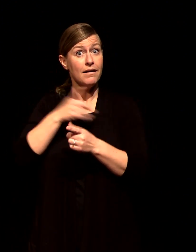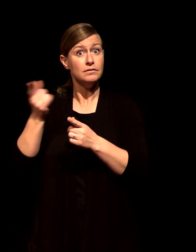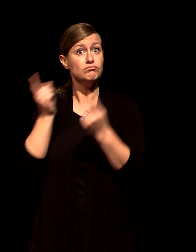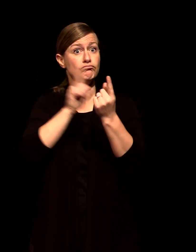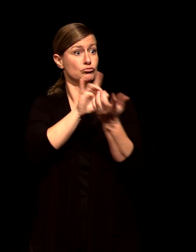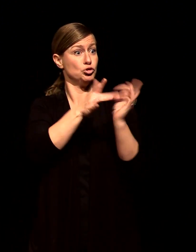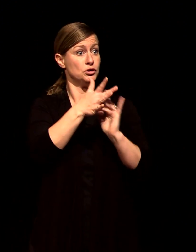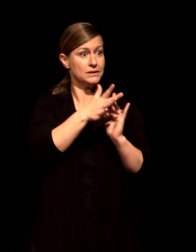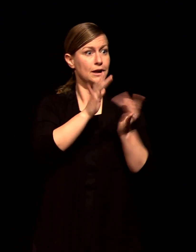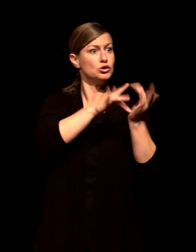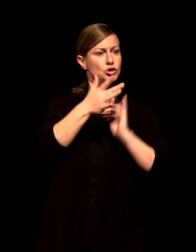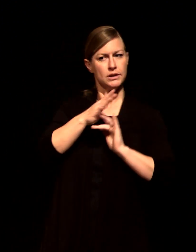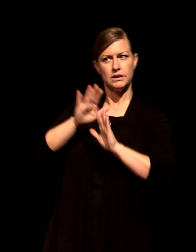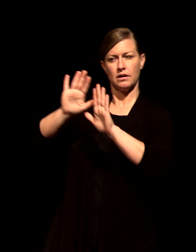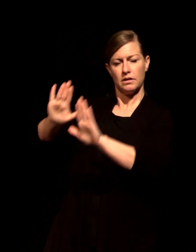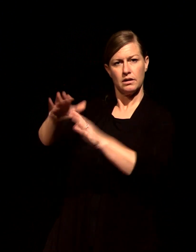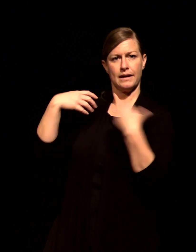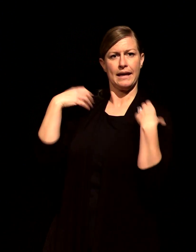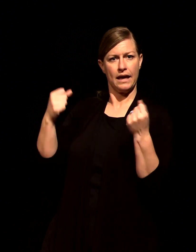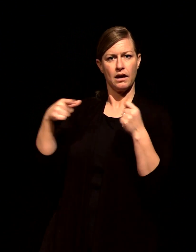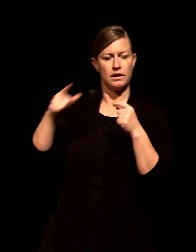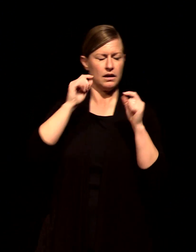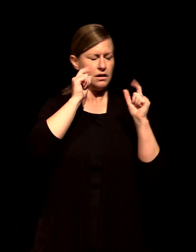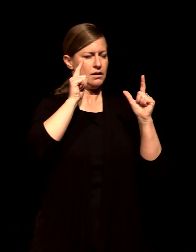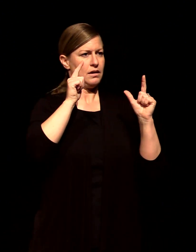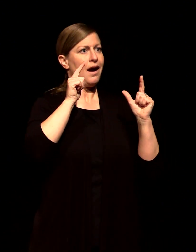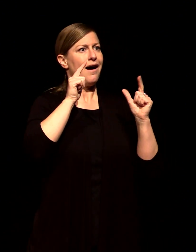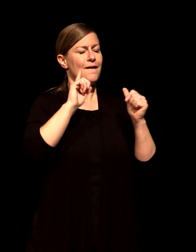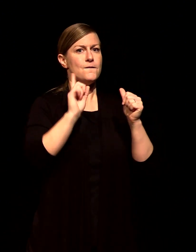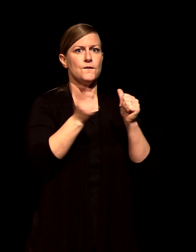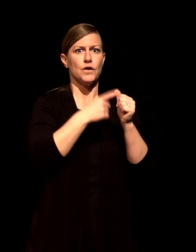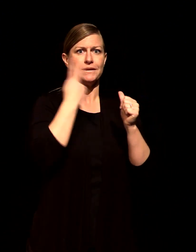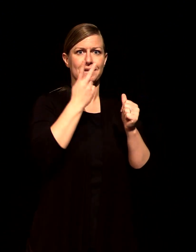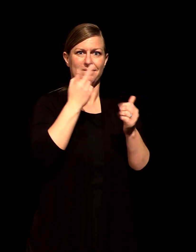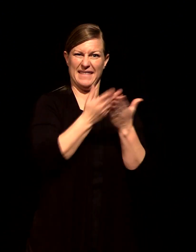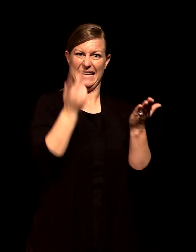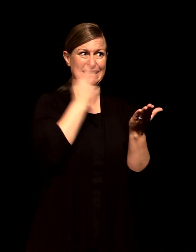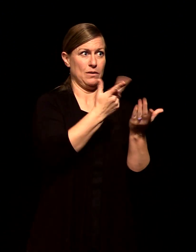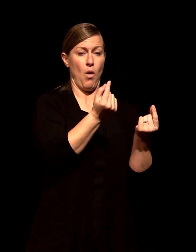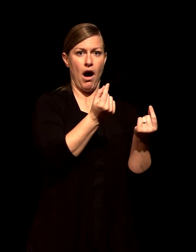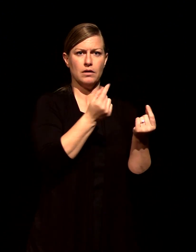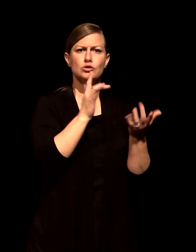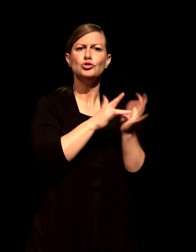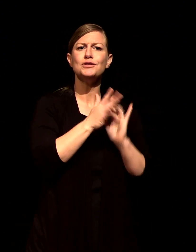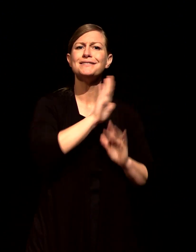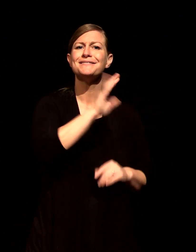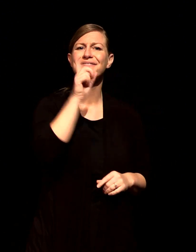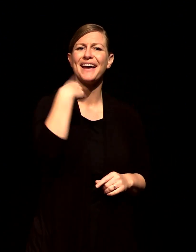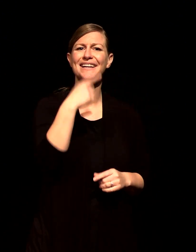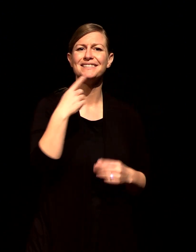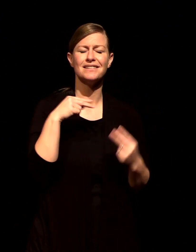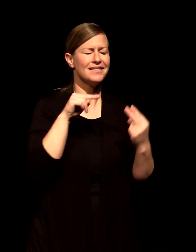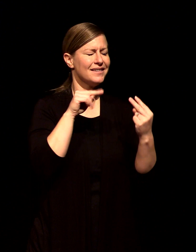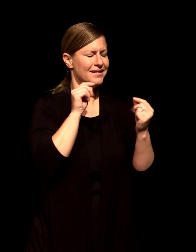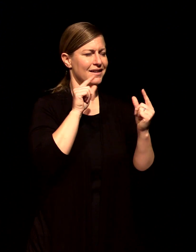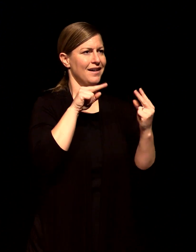these are joyful moments when Jesus is bringing joy to his family but too often I don't see him that way